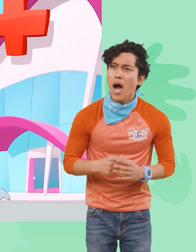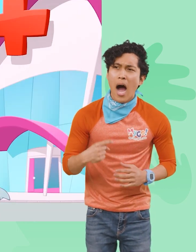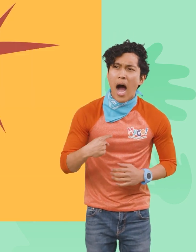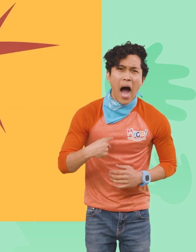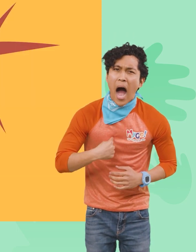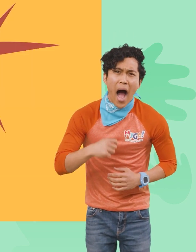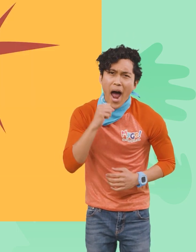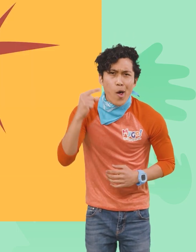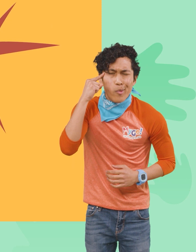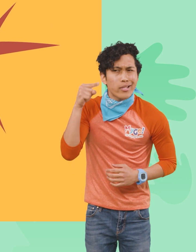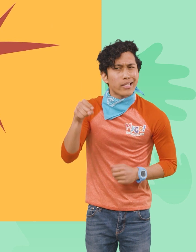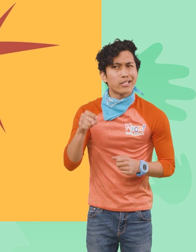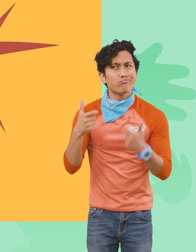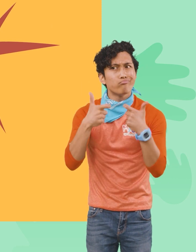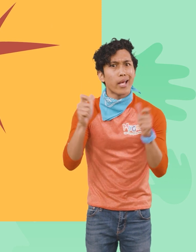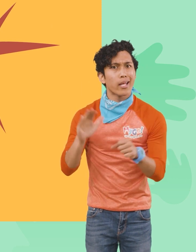I don't think this is quite big enough!